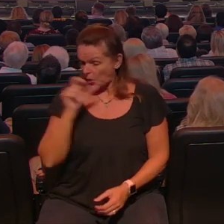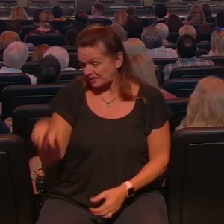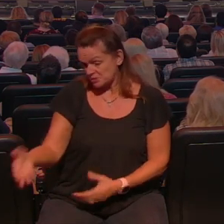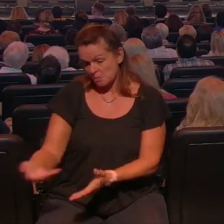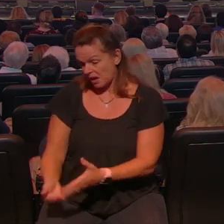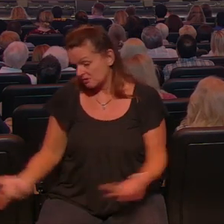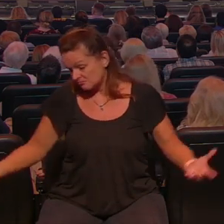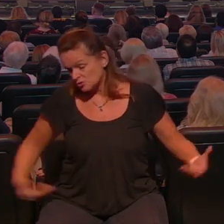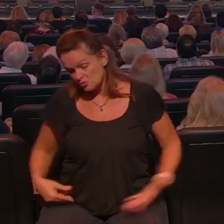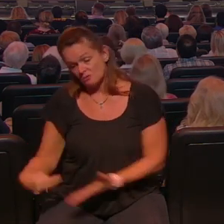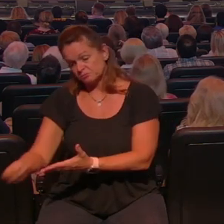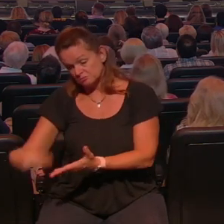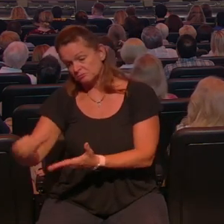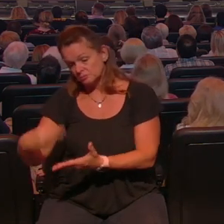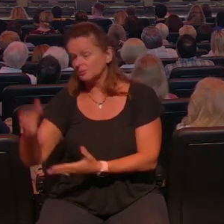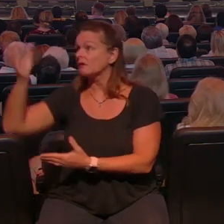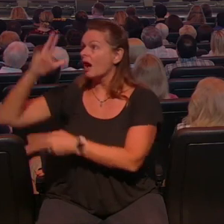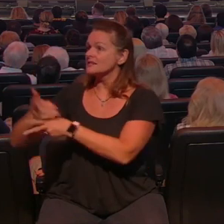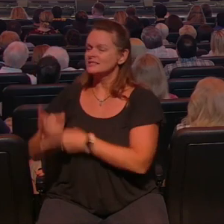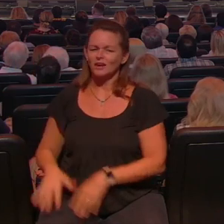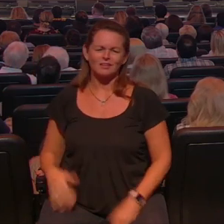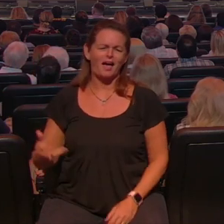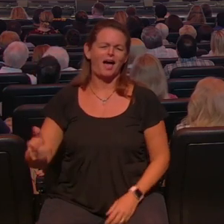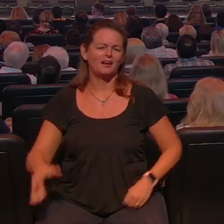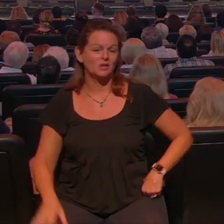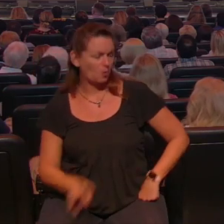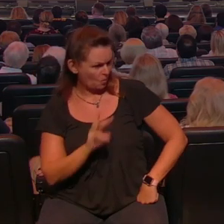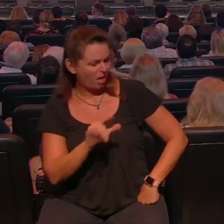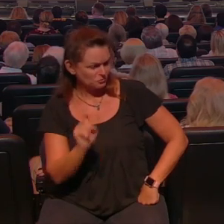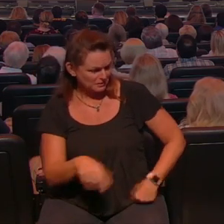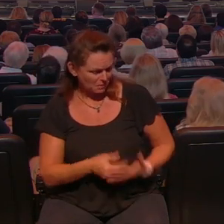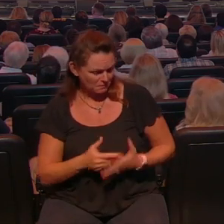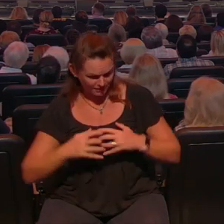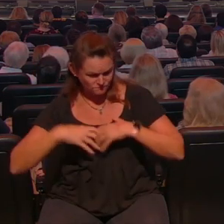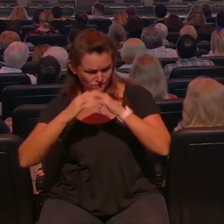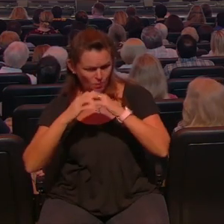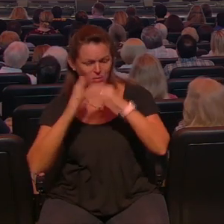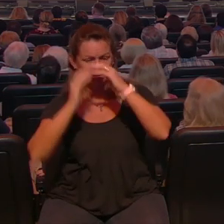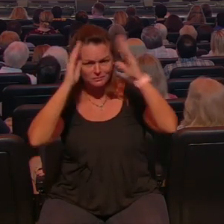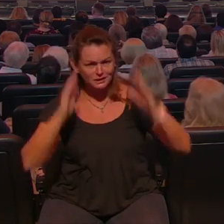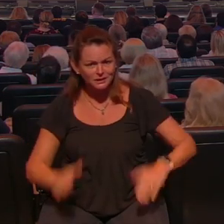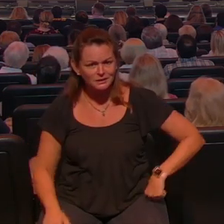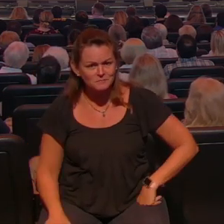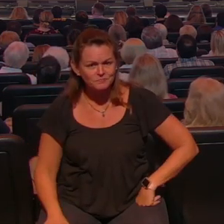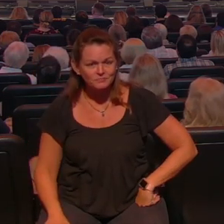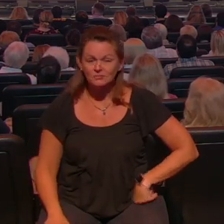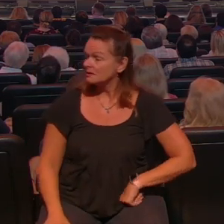because God takes care of church and he just jokingly said well you needed my money to build this building and I said no we didn't